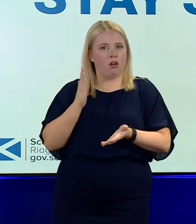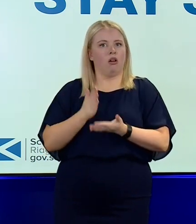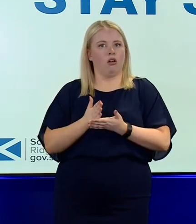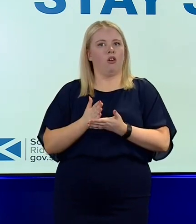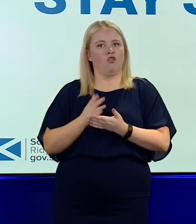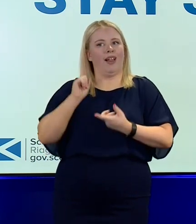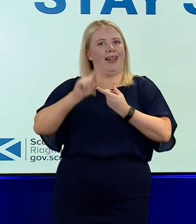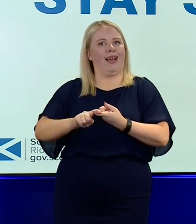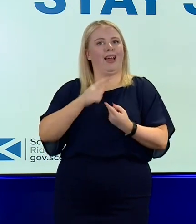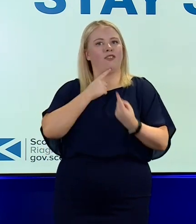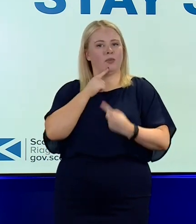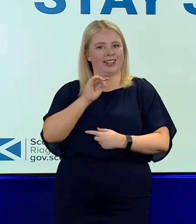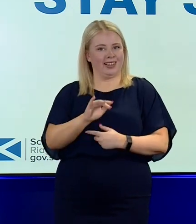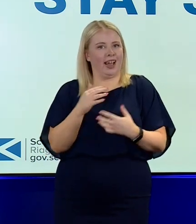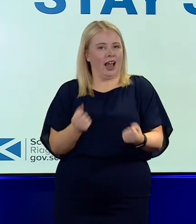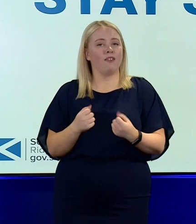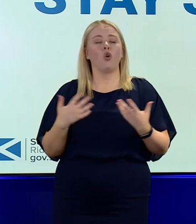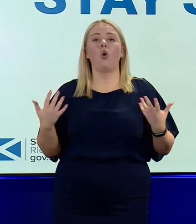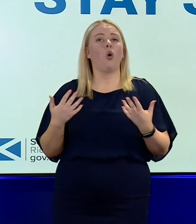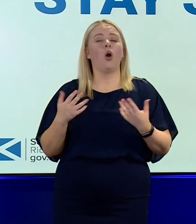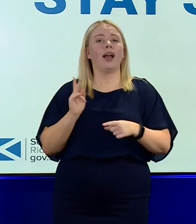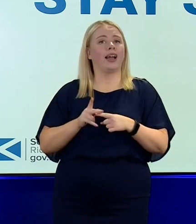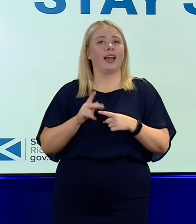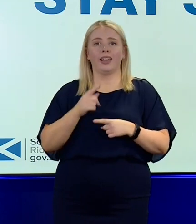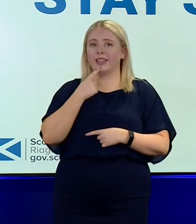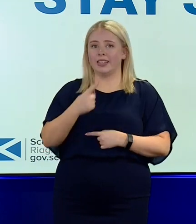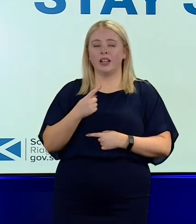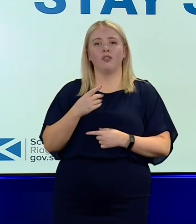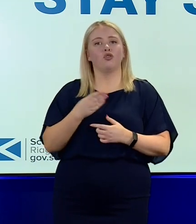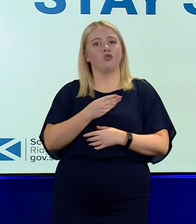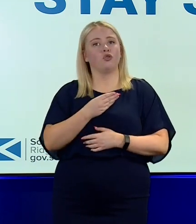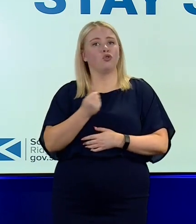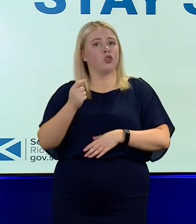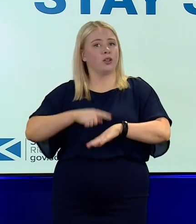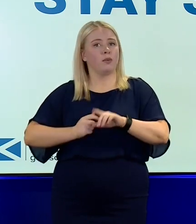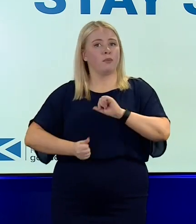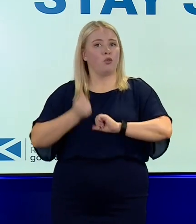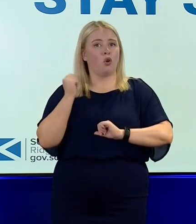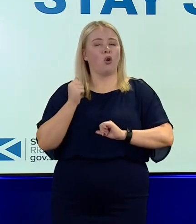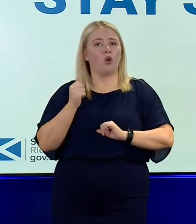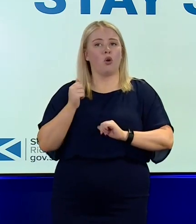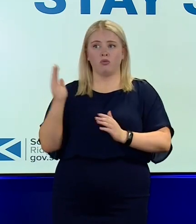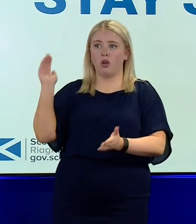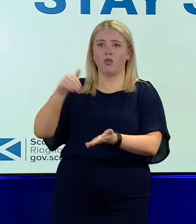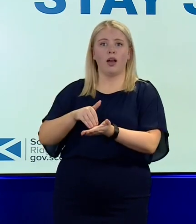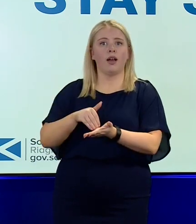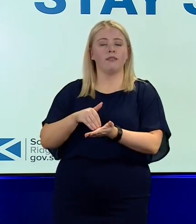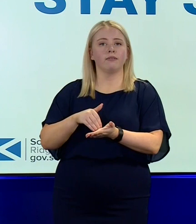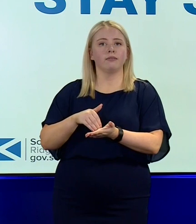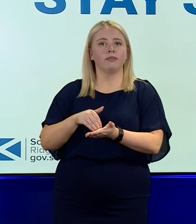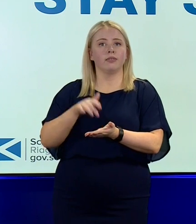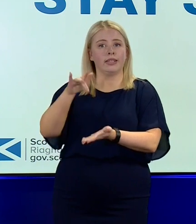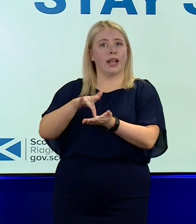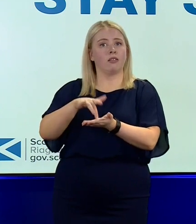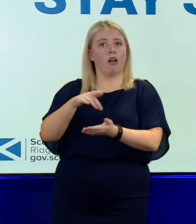information online. Or again, as I've said a few times previously, turn up at a drop-in